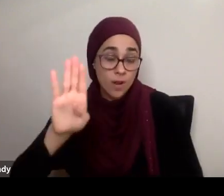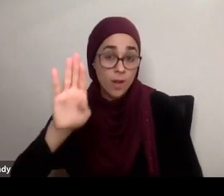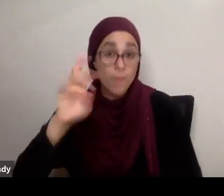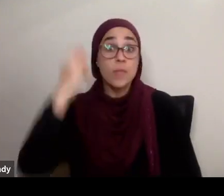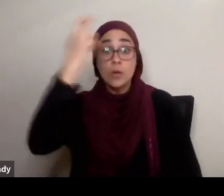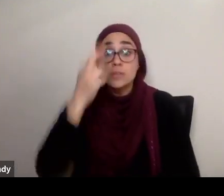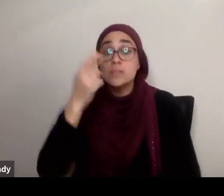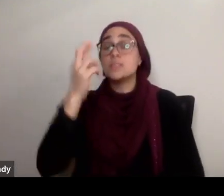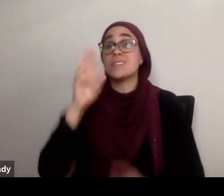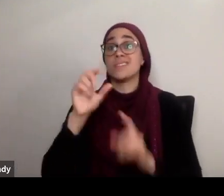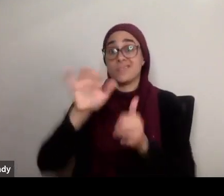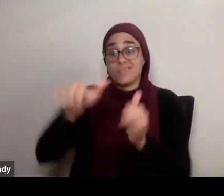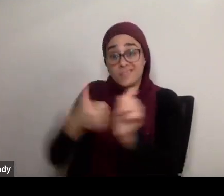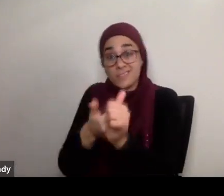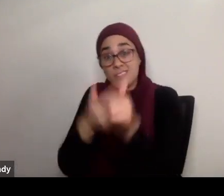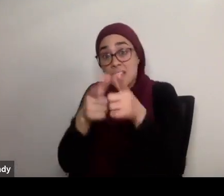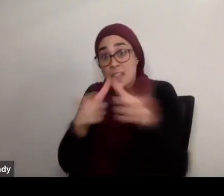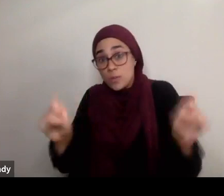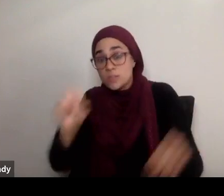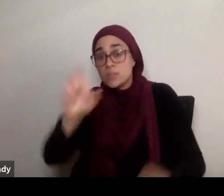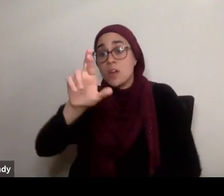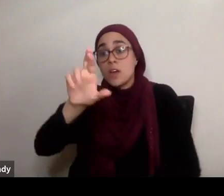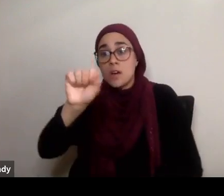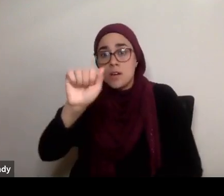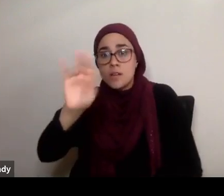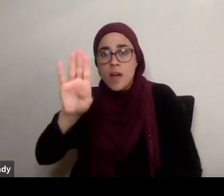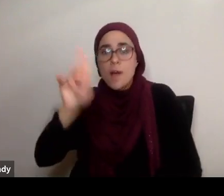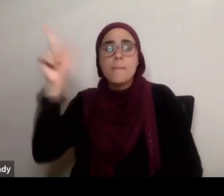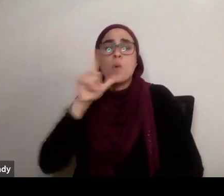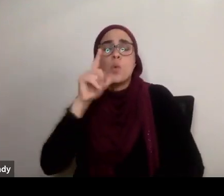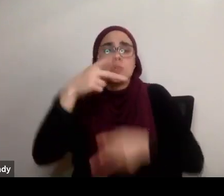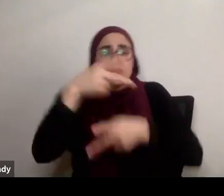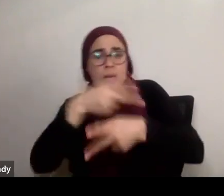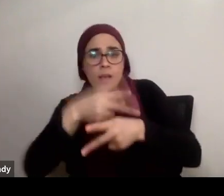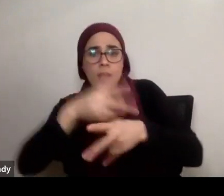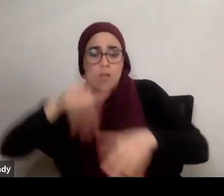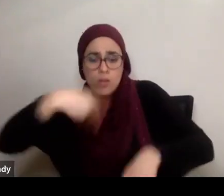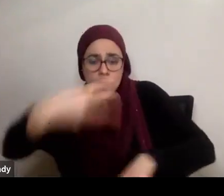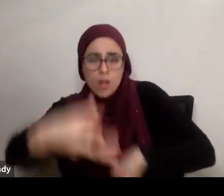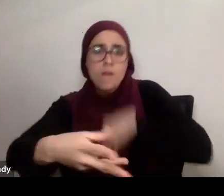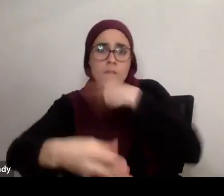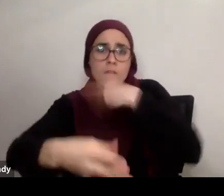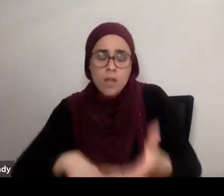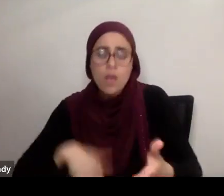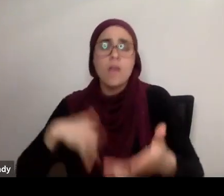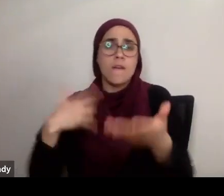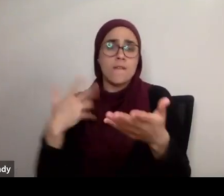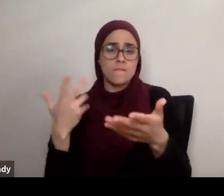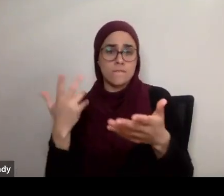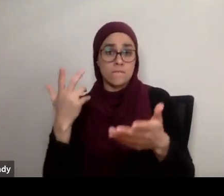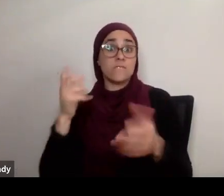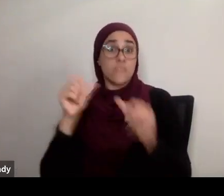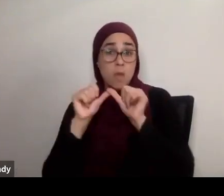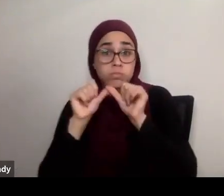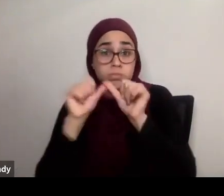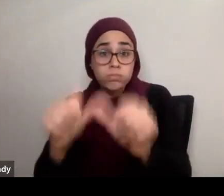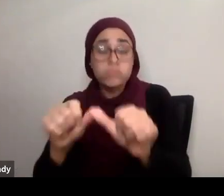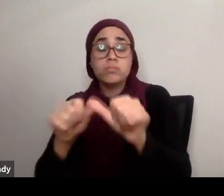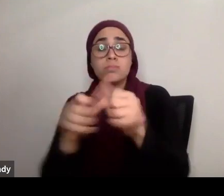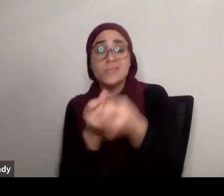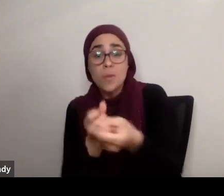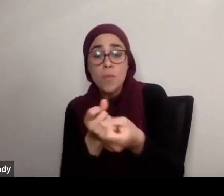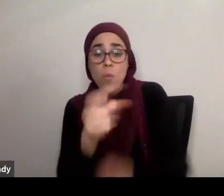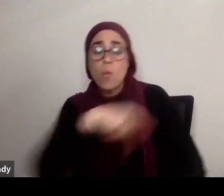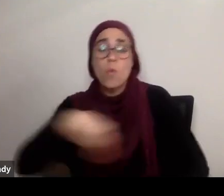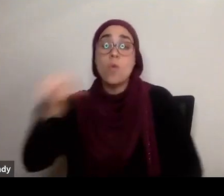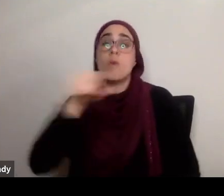And this is again in sync with the early ayat of the Quran, which used the word Rabb in discussing Allah subhanahu wa ta'ala and not